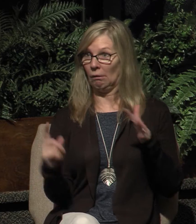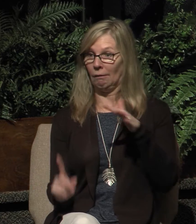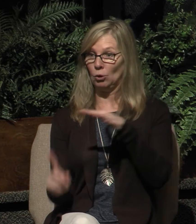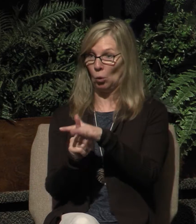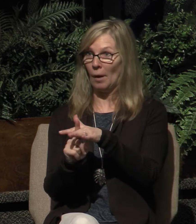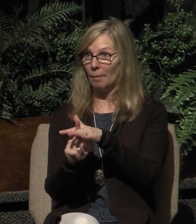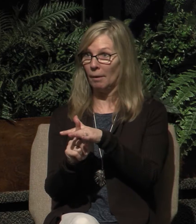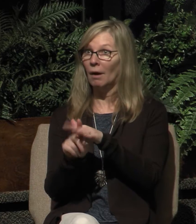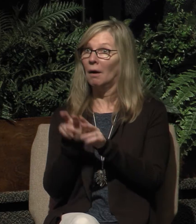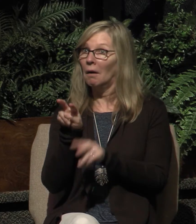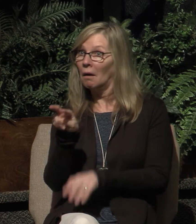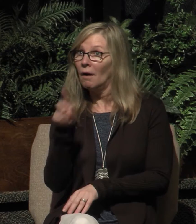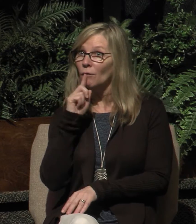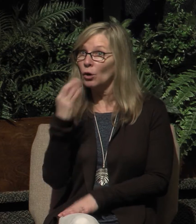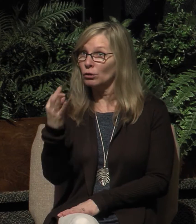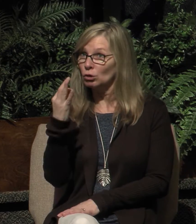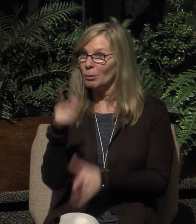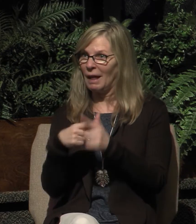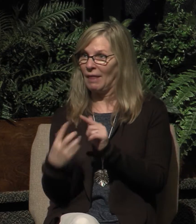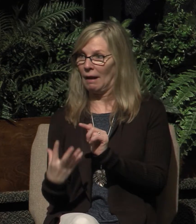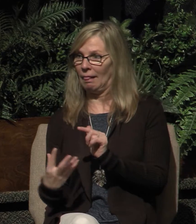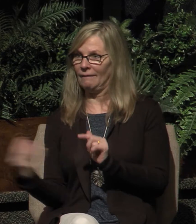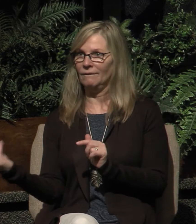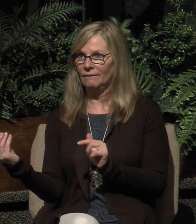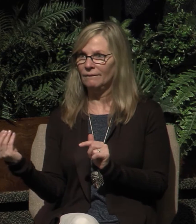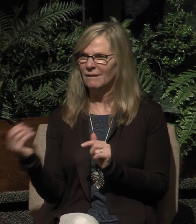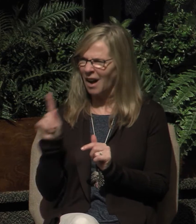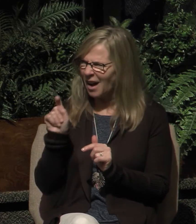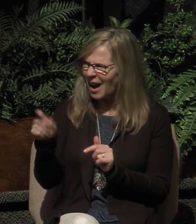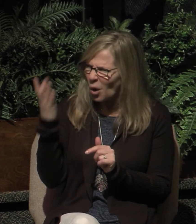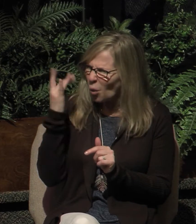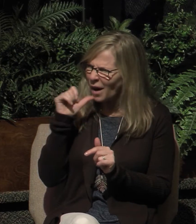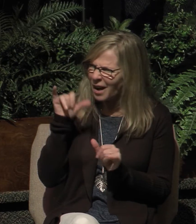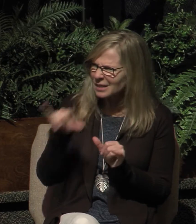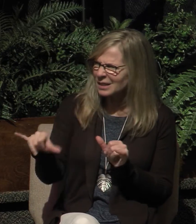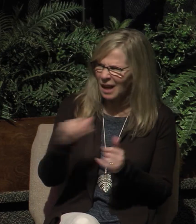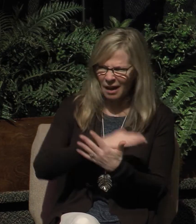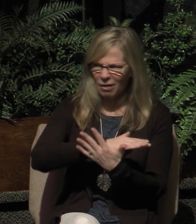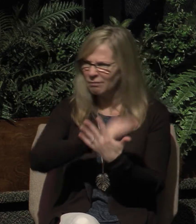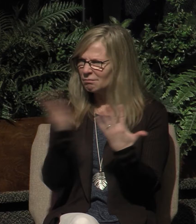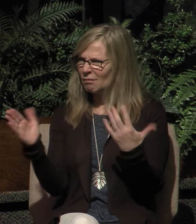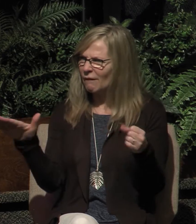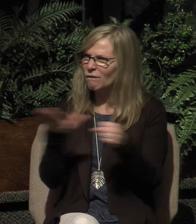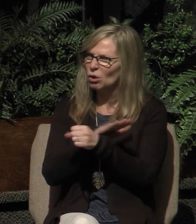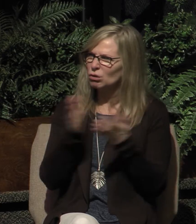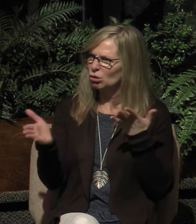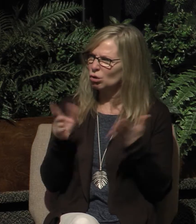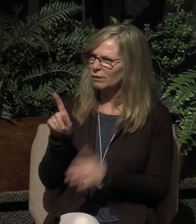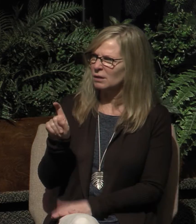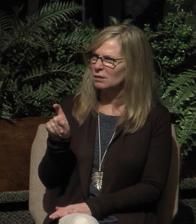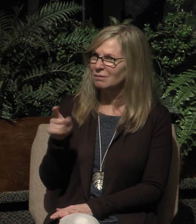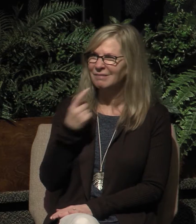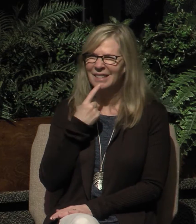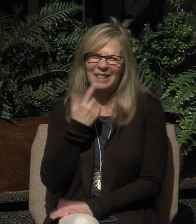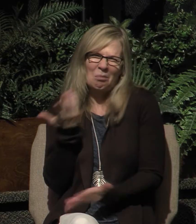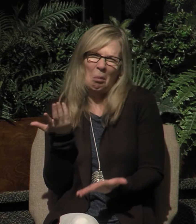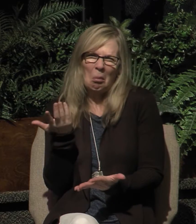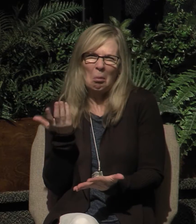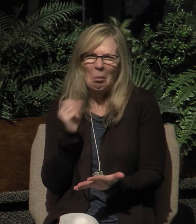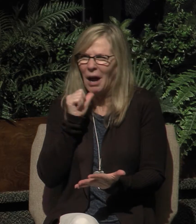I asked him one day why I didn't come for the whole service. Well, he said, I don't get anything out of the rest of it. Have you ever thought about joining